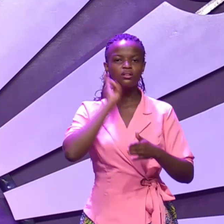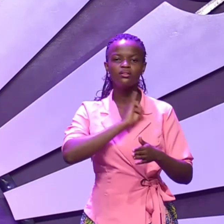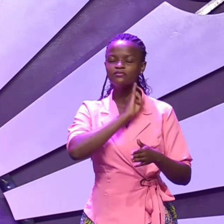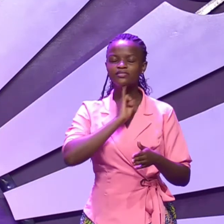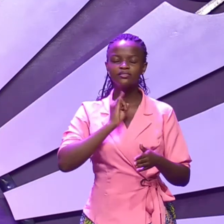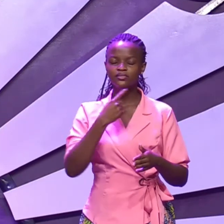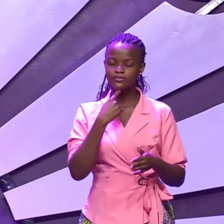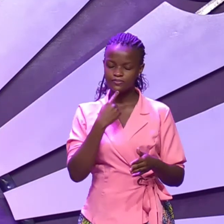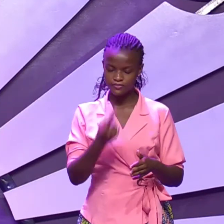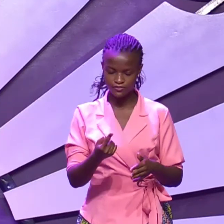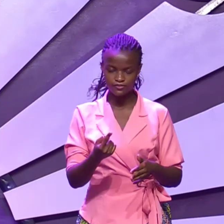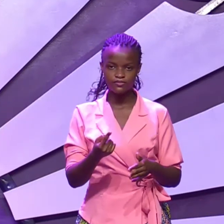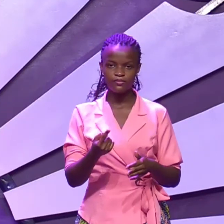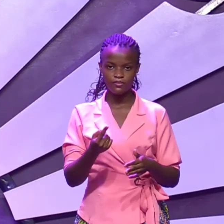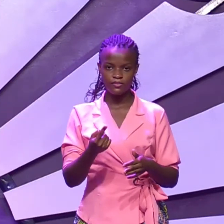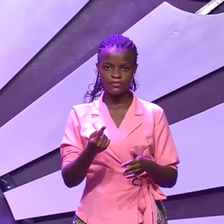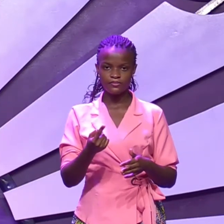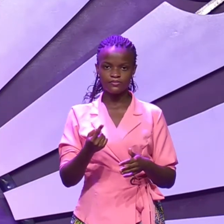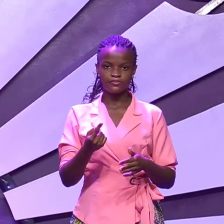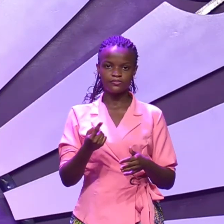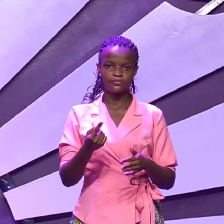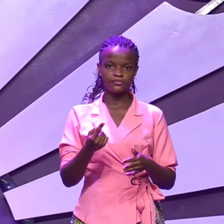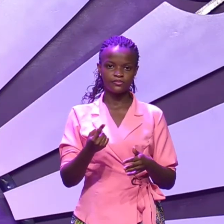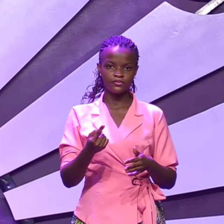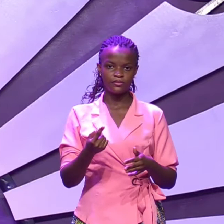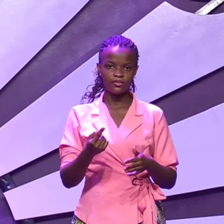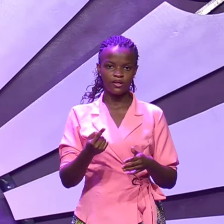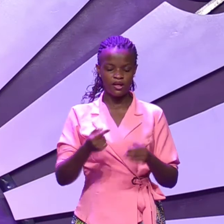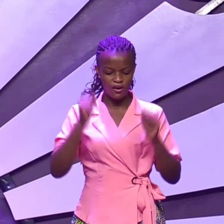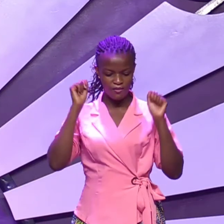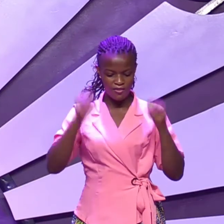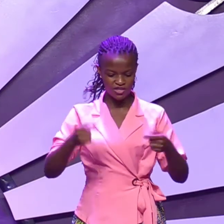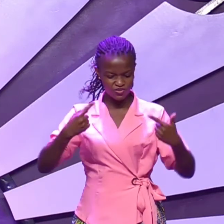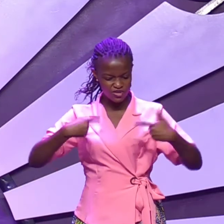he told them must we bring you water from the rock.